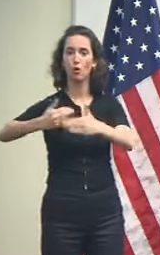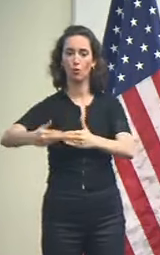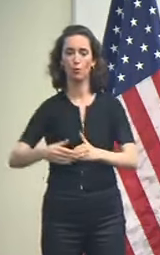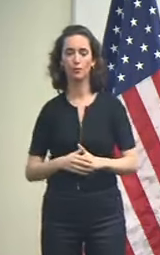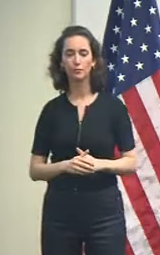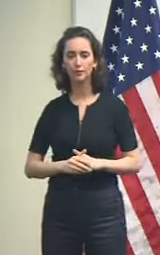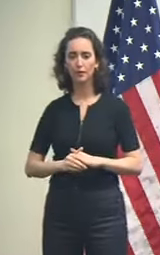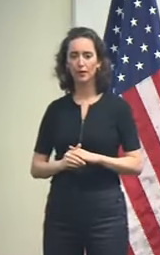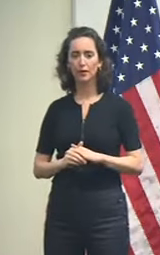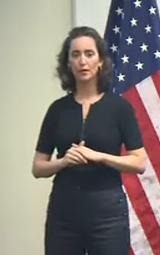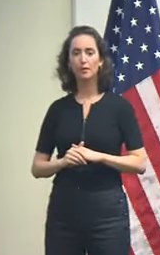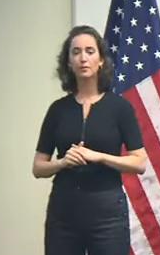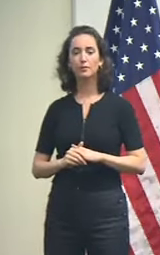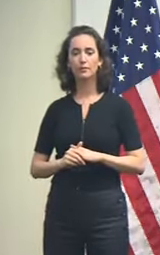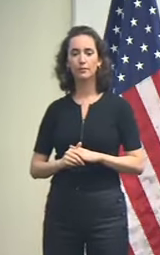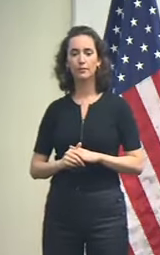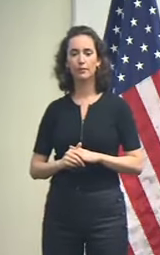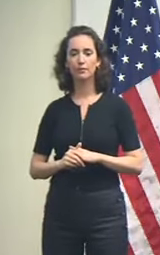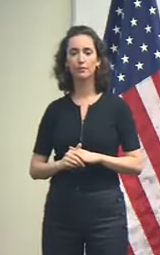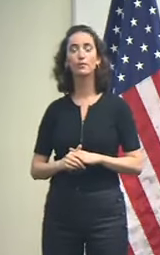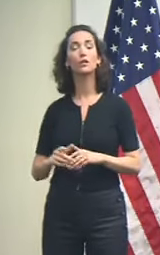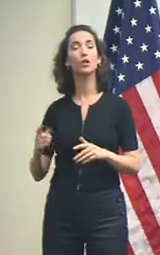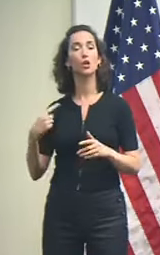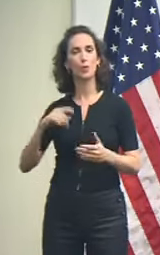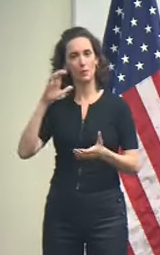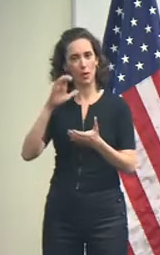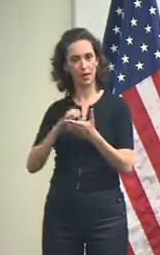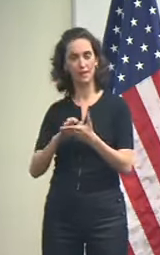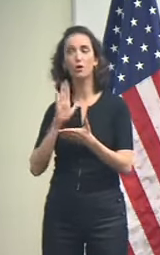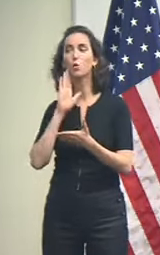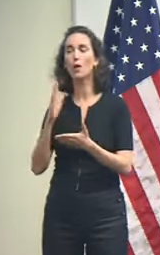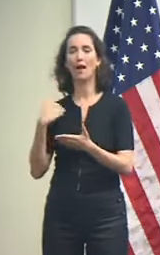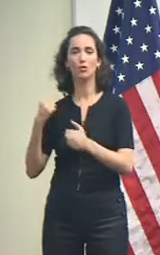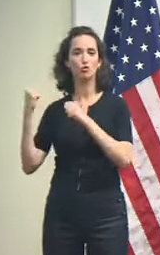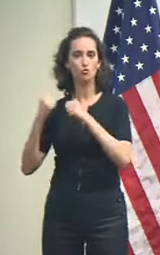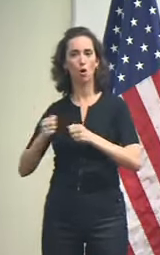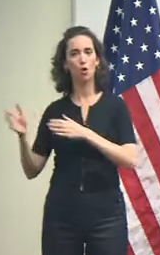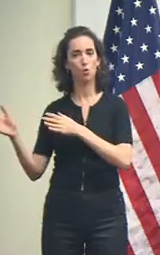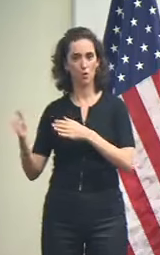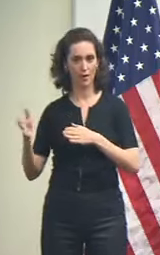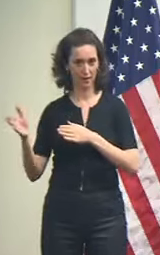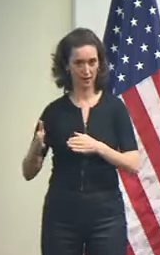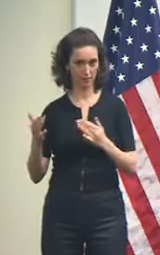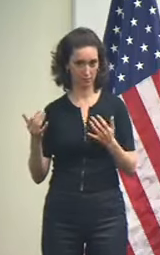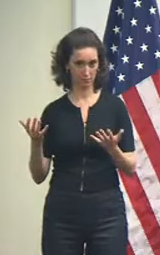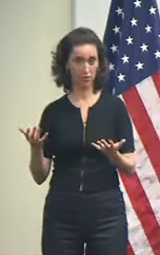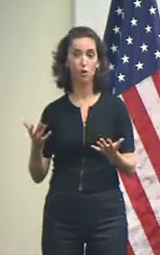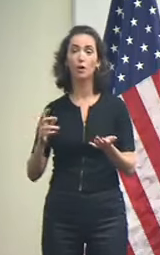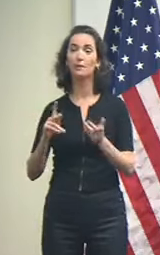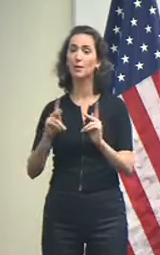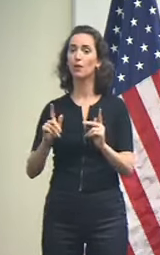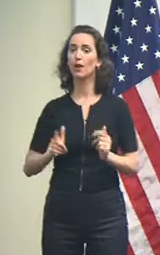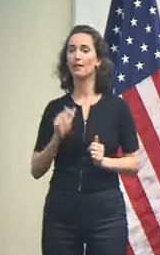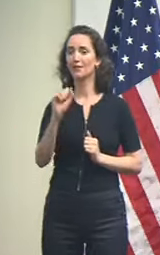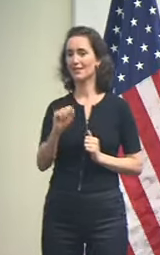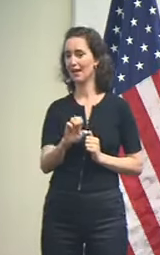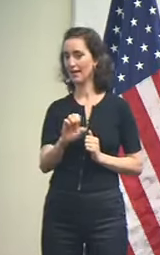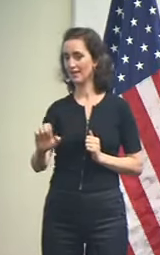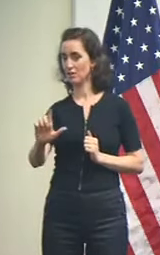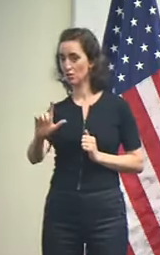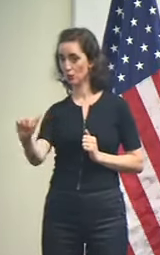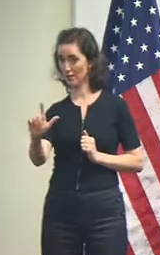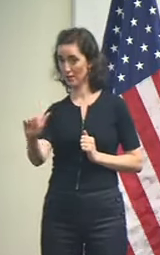We believe that because this is going to be a significant wind event, that Louisianans in southeast Louisiana along